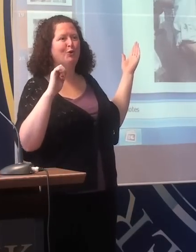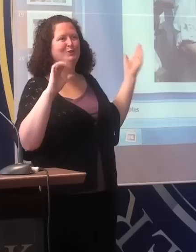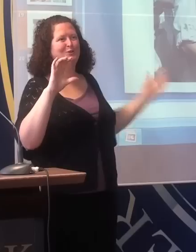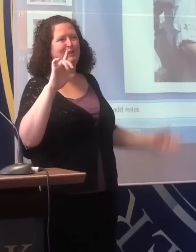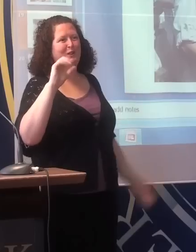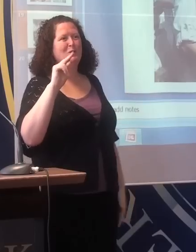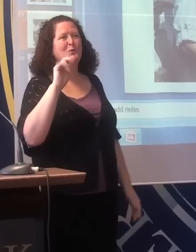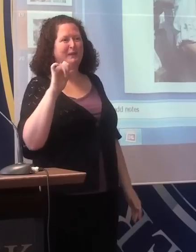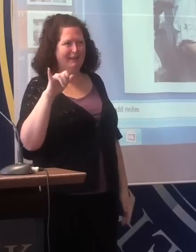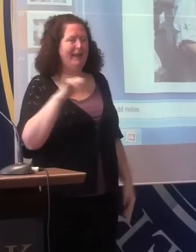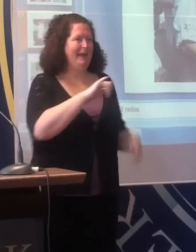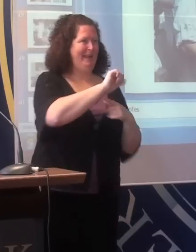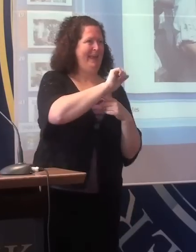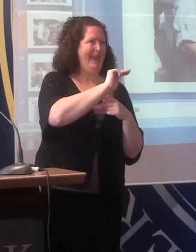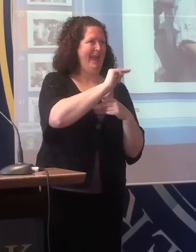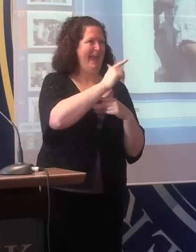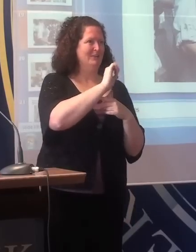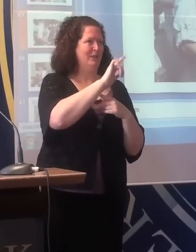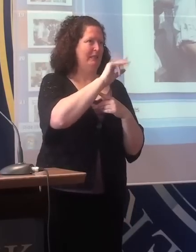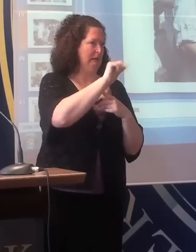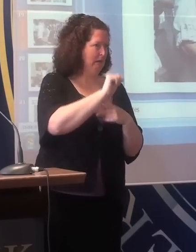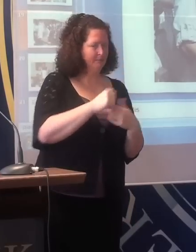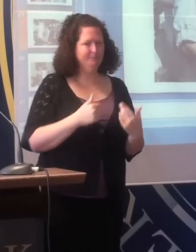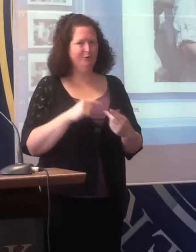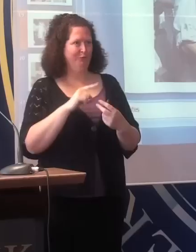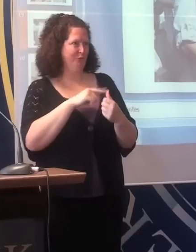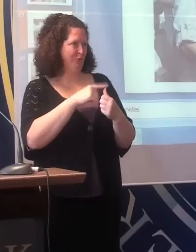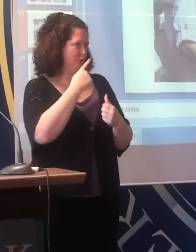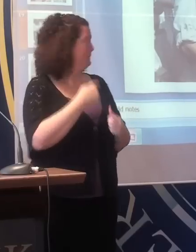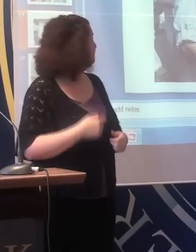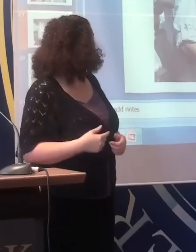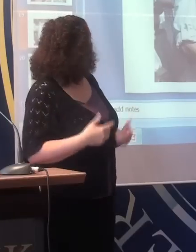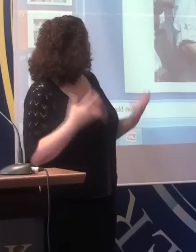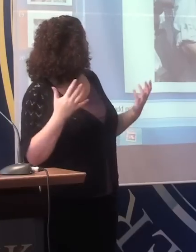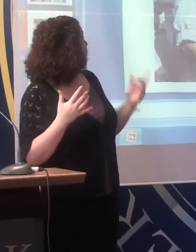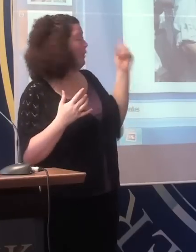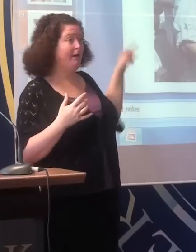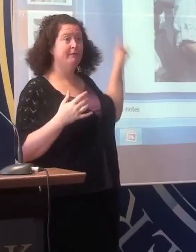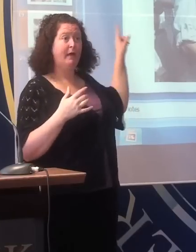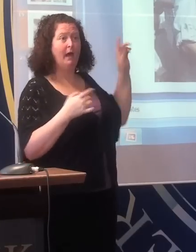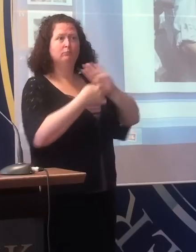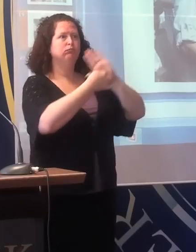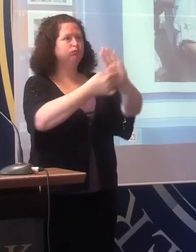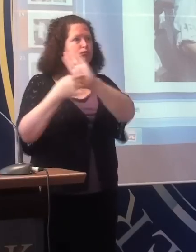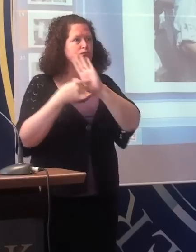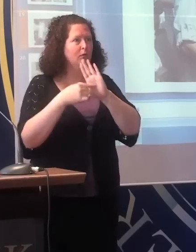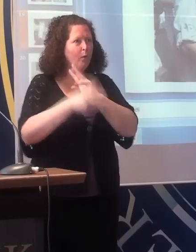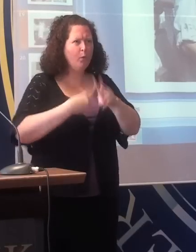And what is it that they have apparently revealed to the world?